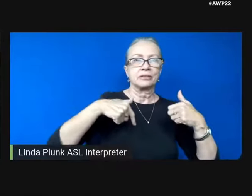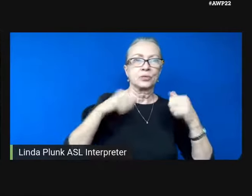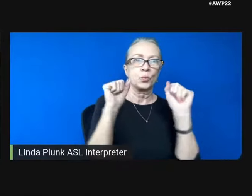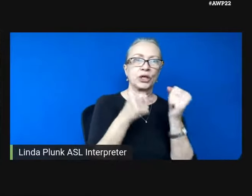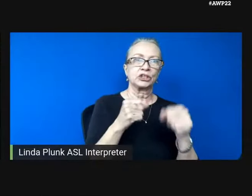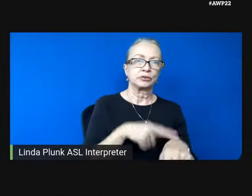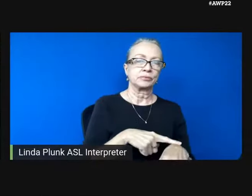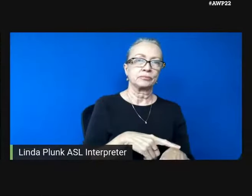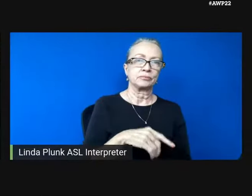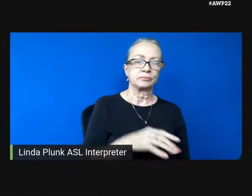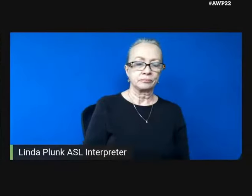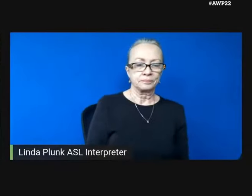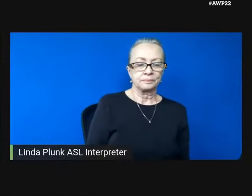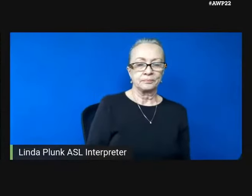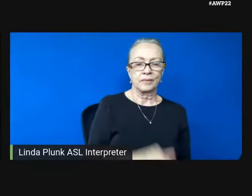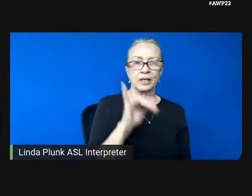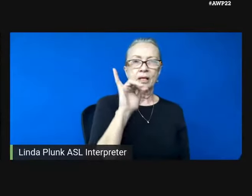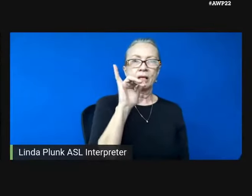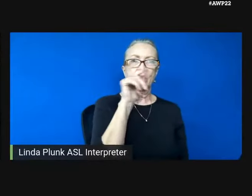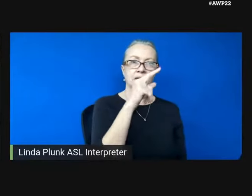The Lonely Sleep Through Winter